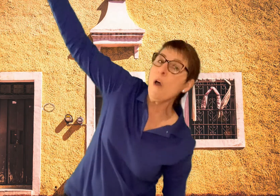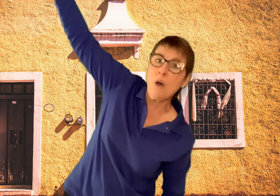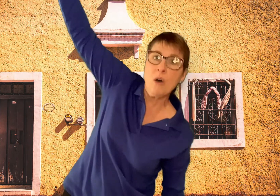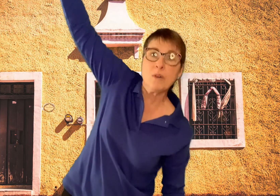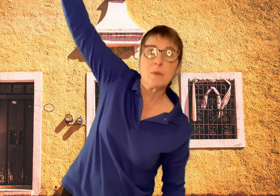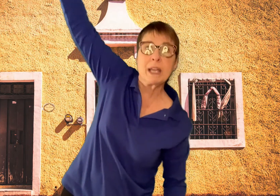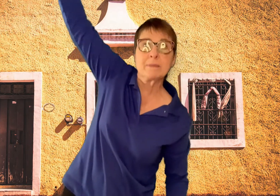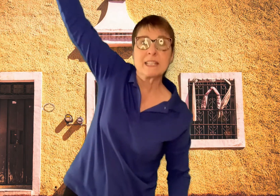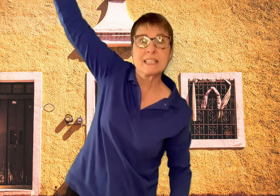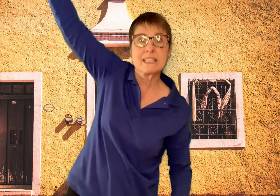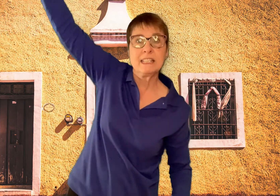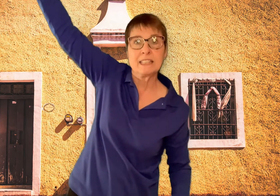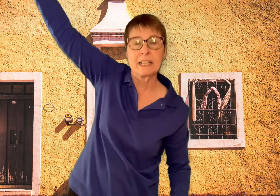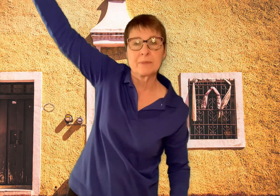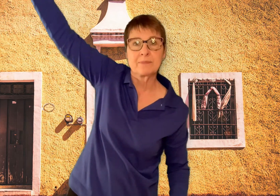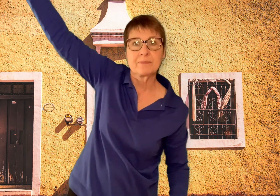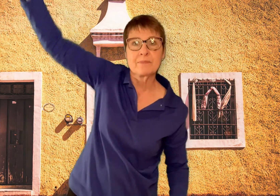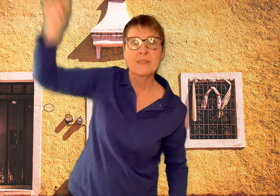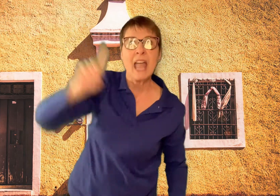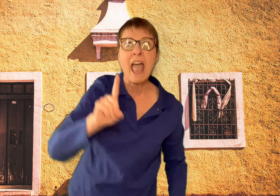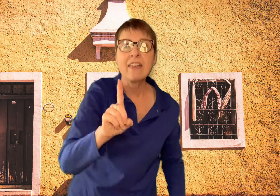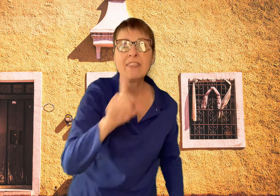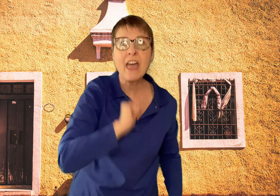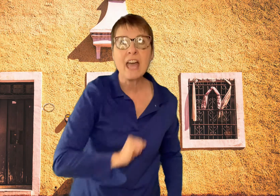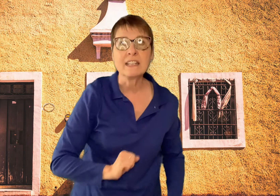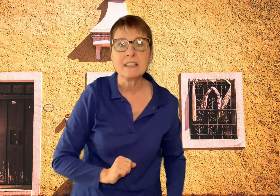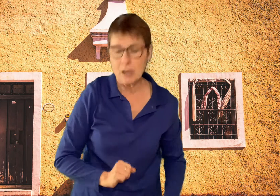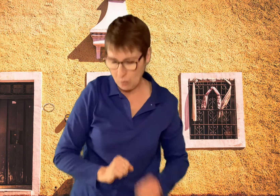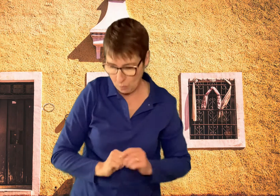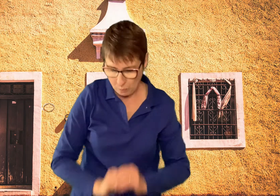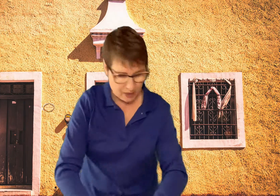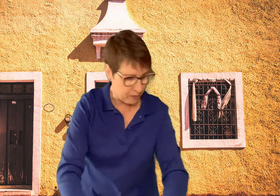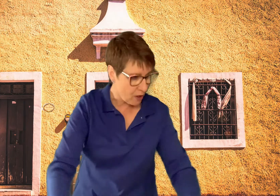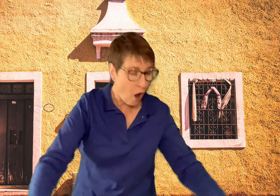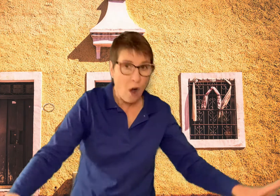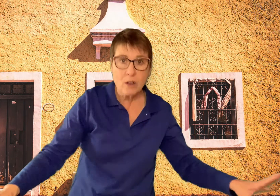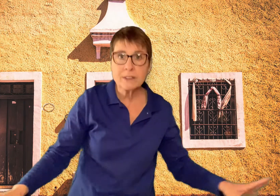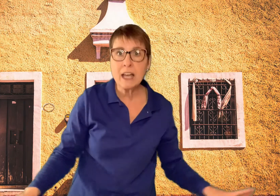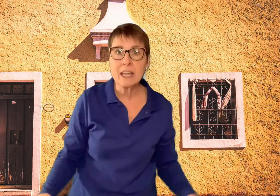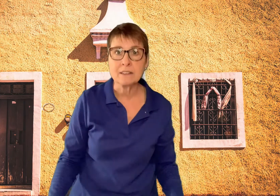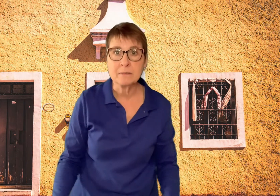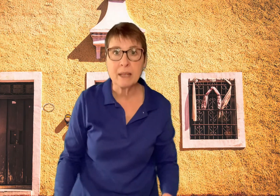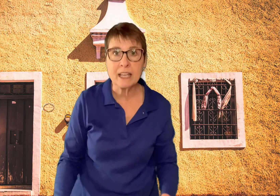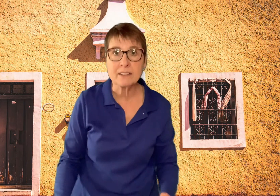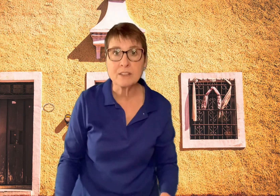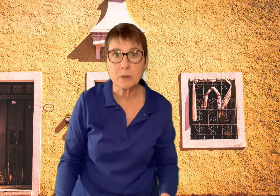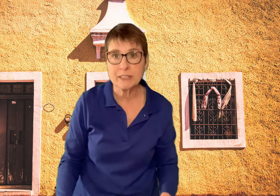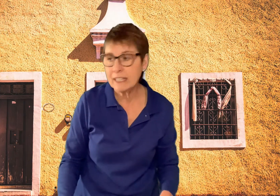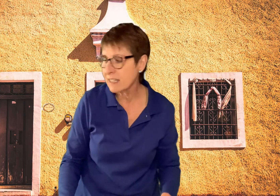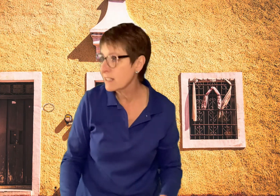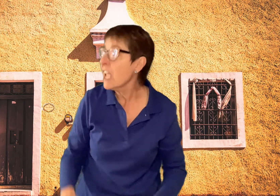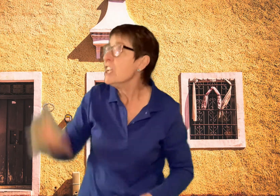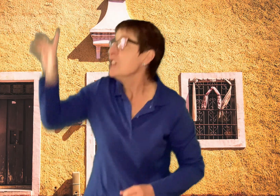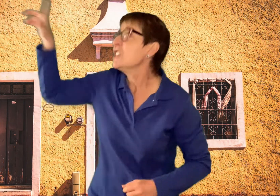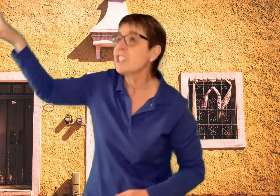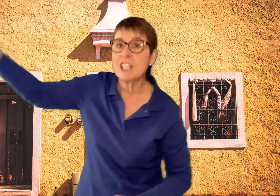the way up to the ceiling. And then when she was all done making the tortillas, she